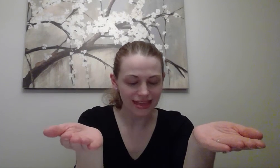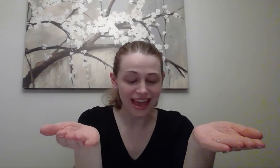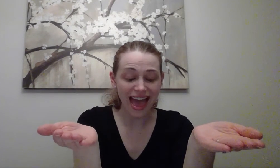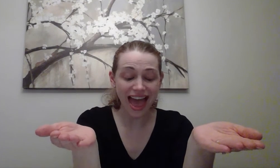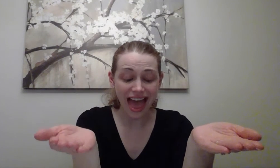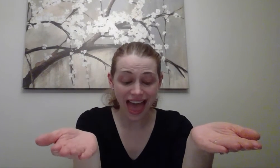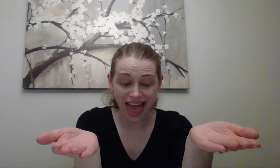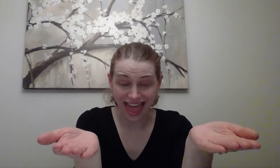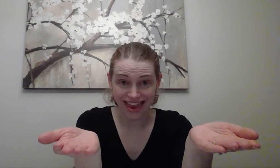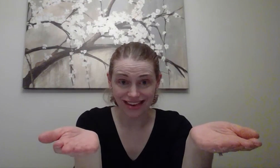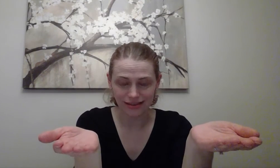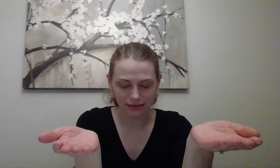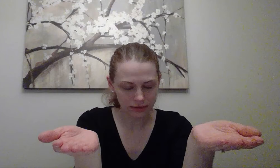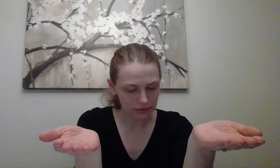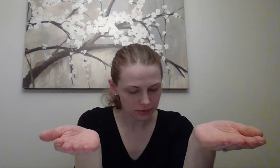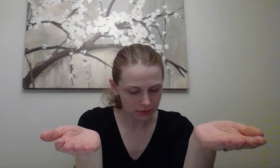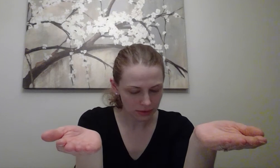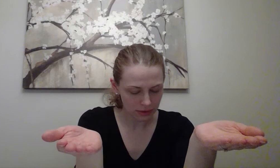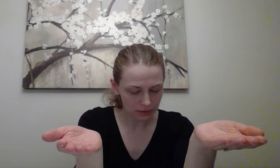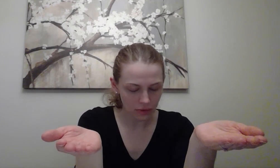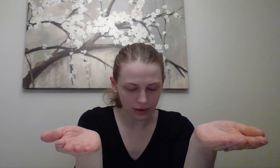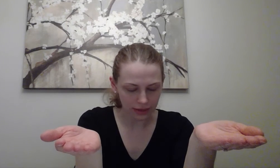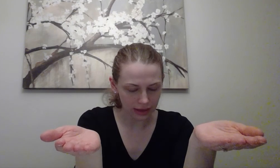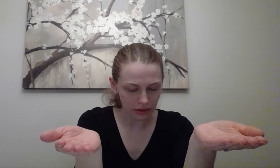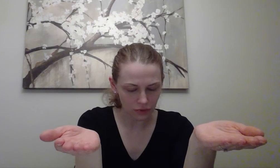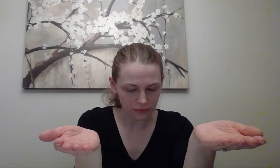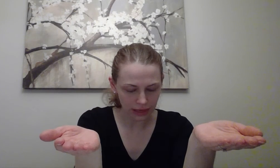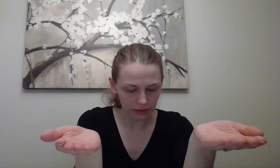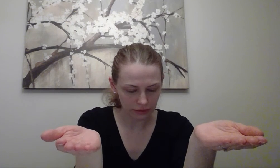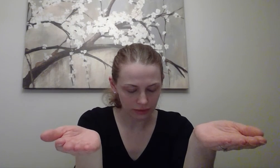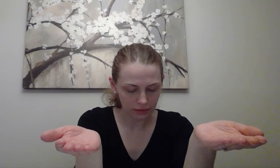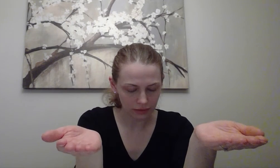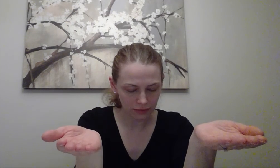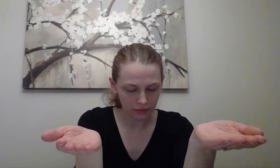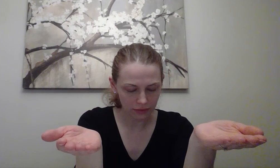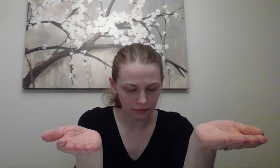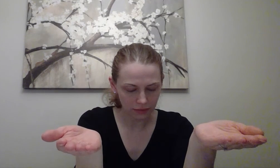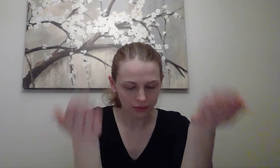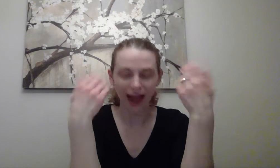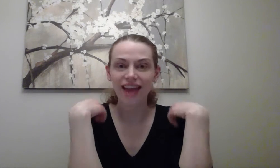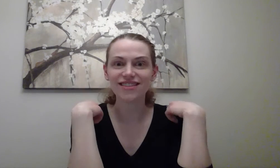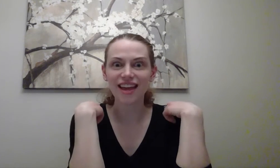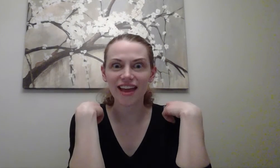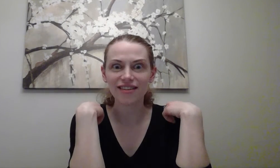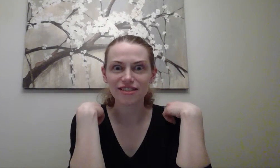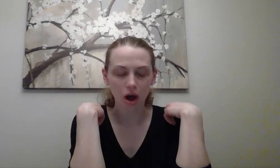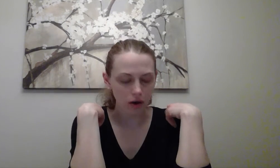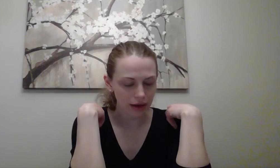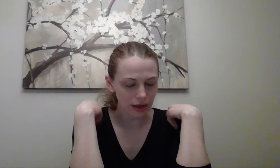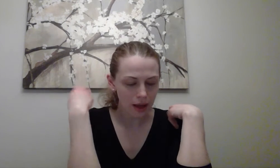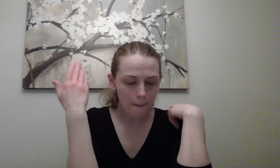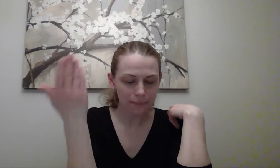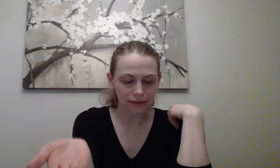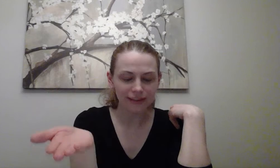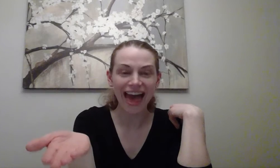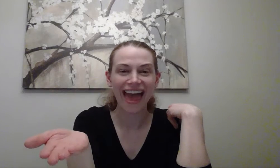the end. Oh, I think I goofed it. I did. Sorry. Play.